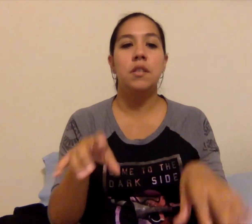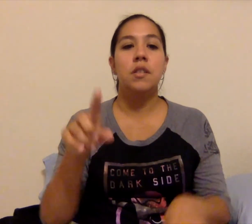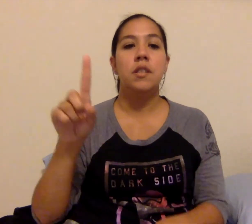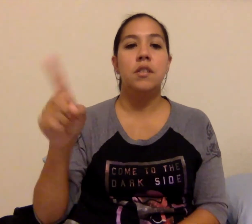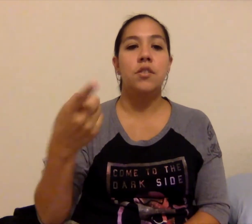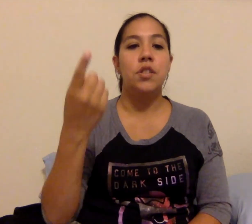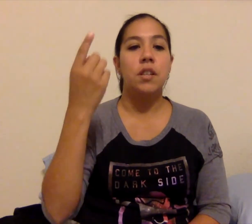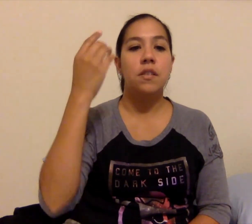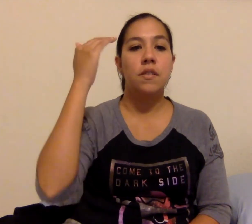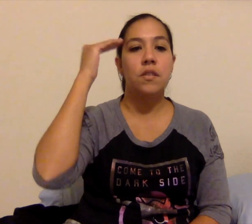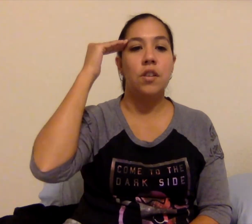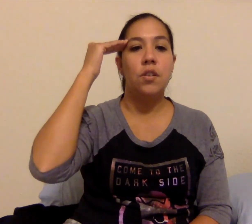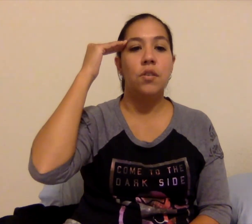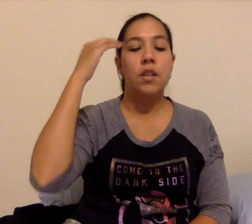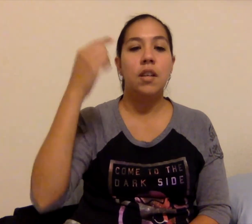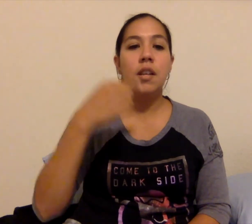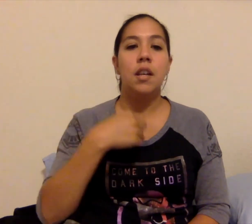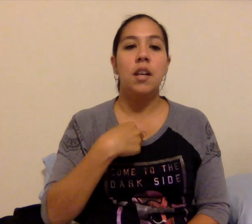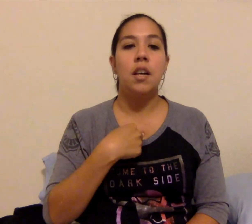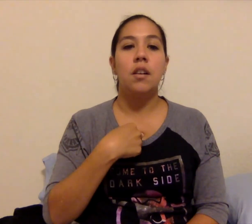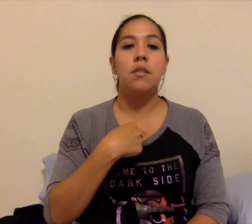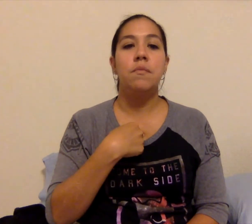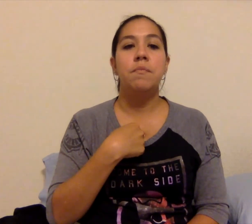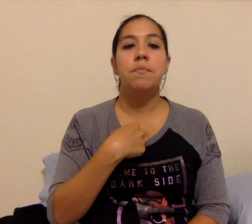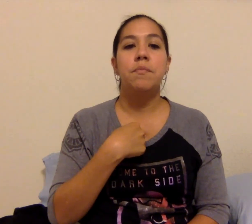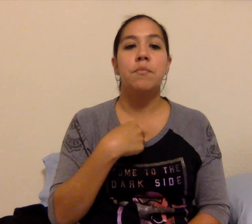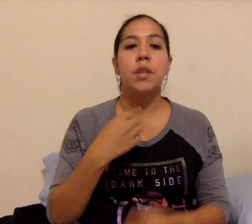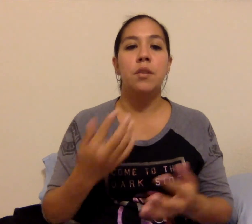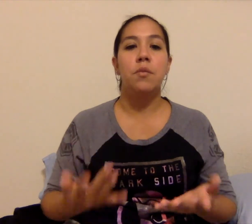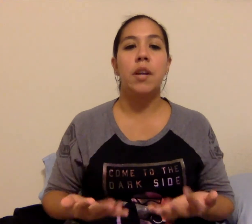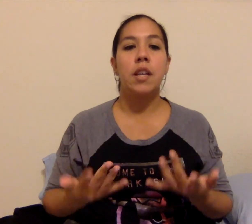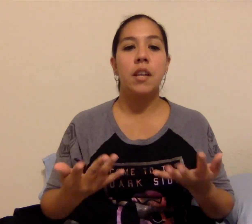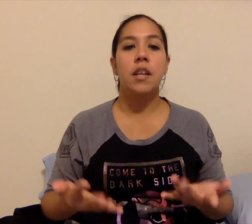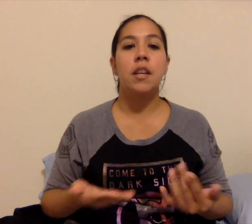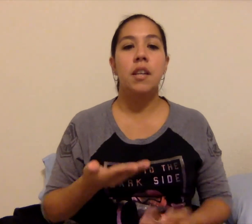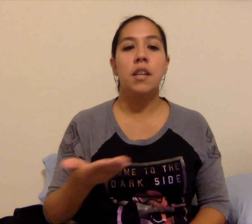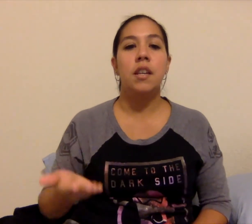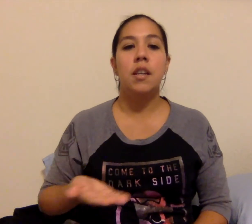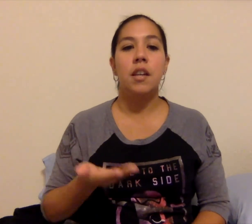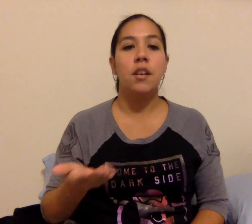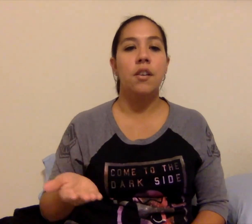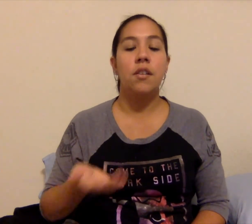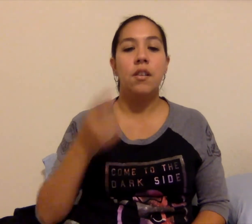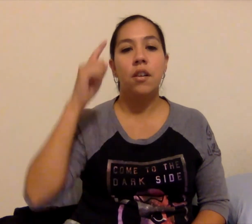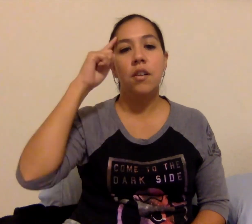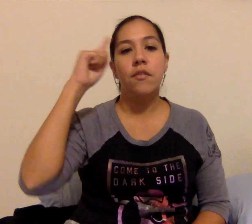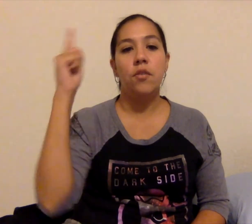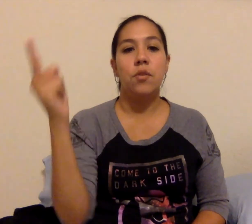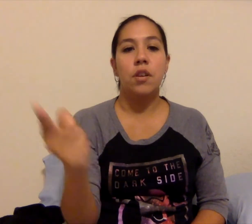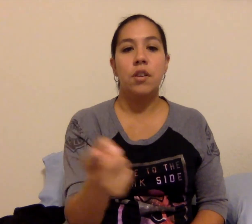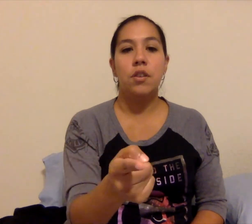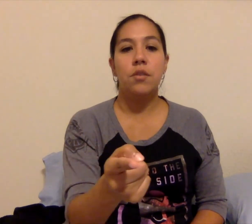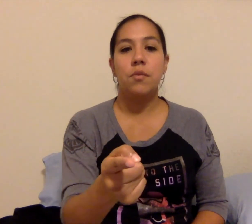just know I'll be waiting here for you. back to